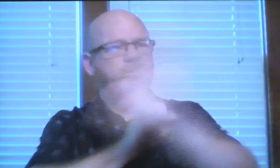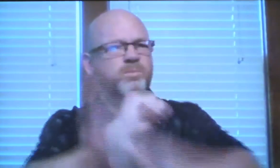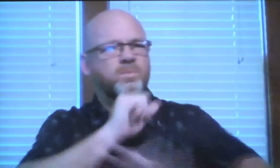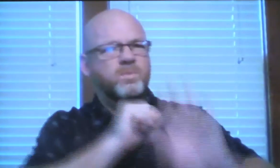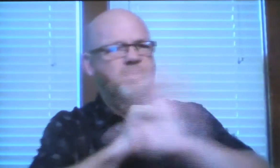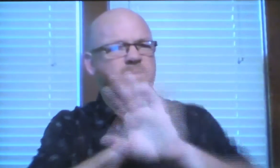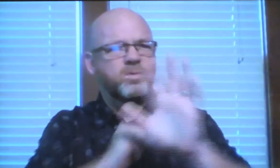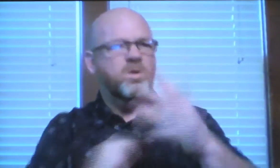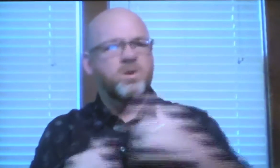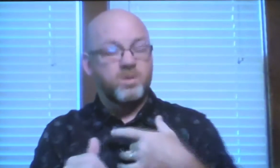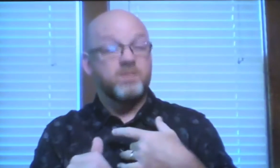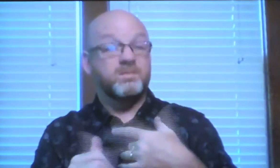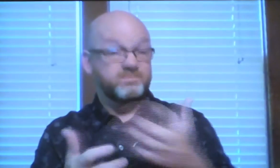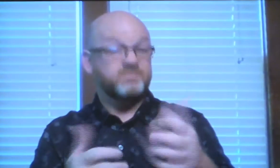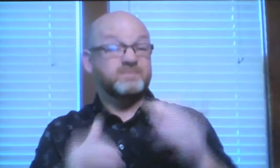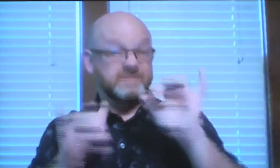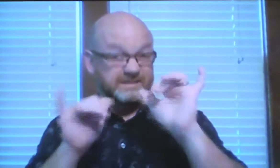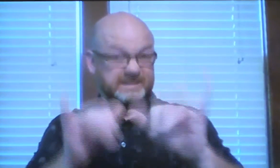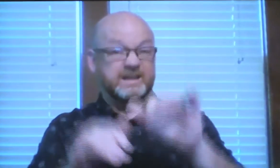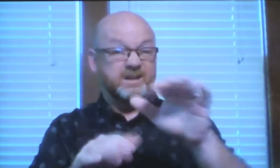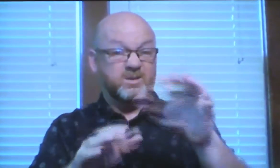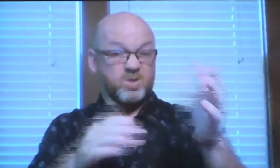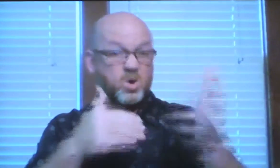The better way would be to protect your heart.